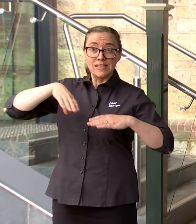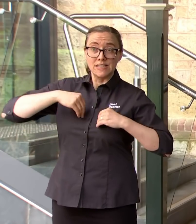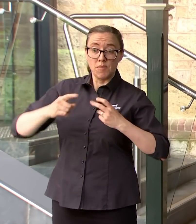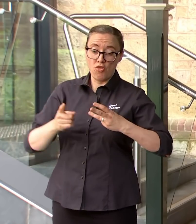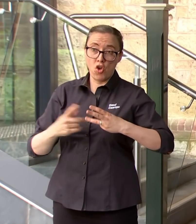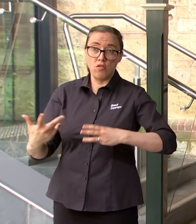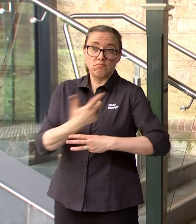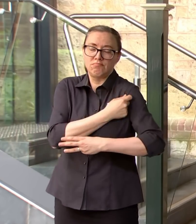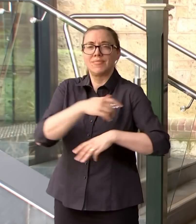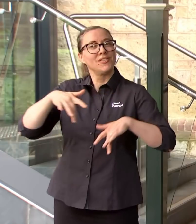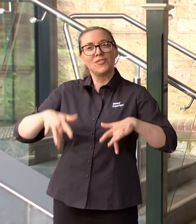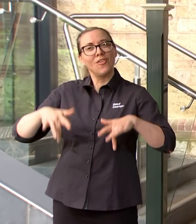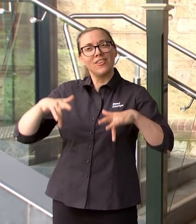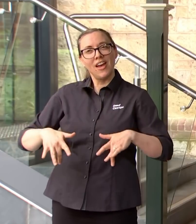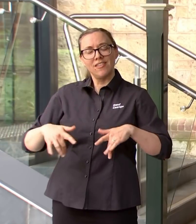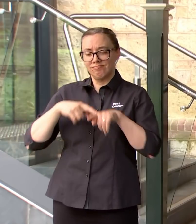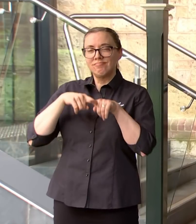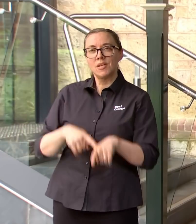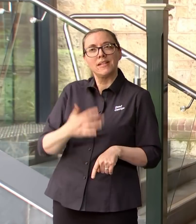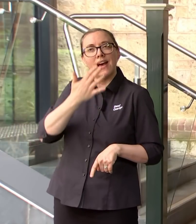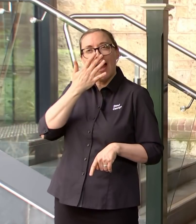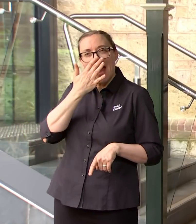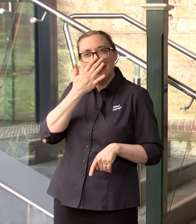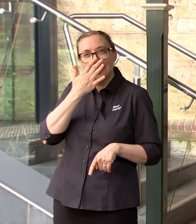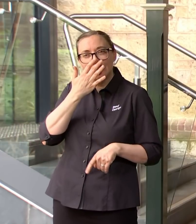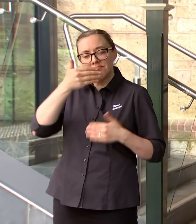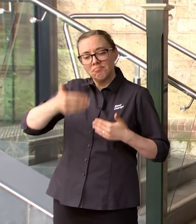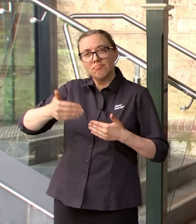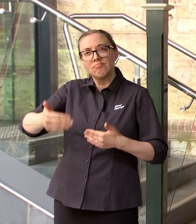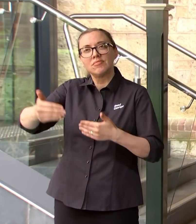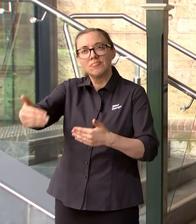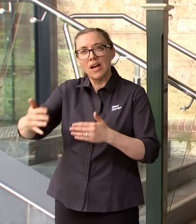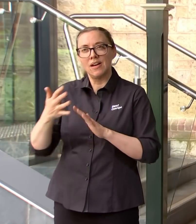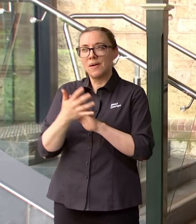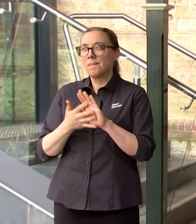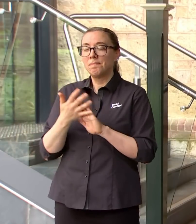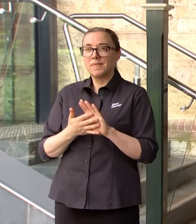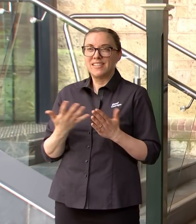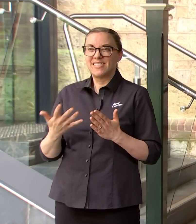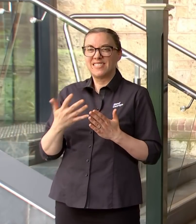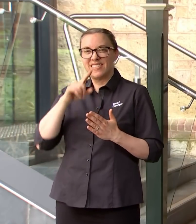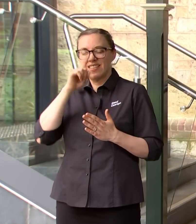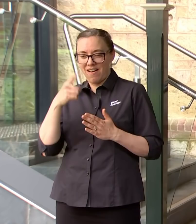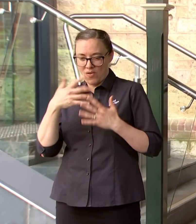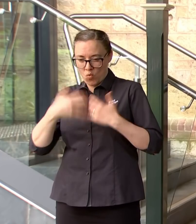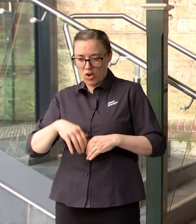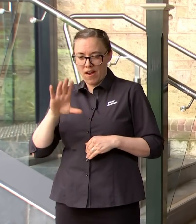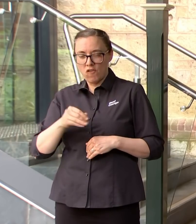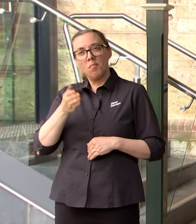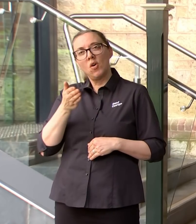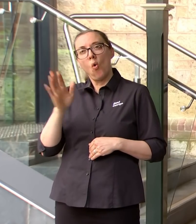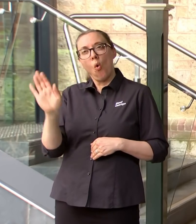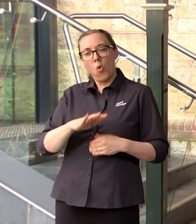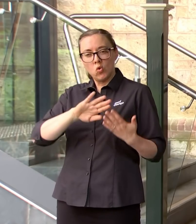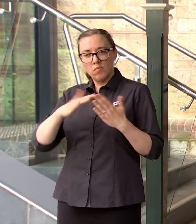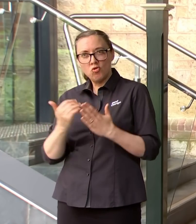yet it's like when we move from 16 plus to 12 plus there's a sort of a change but there's many people sort of every day the